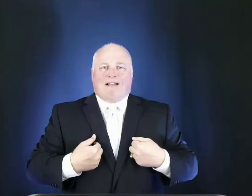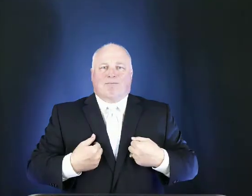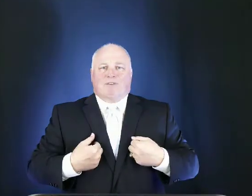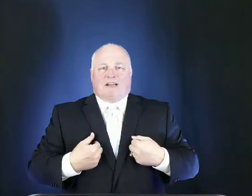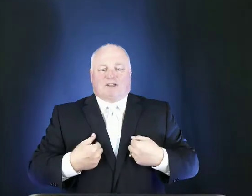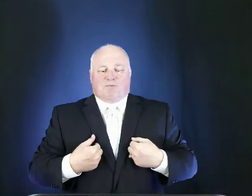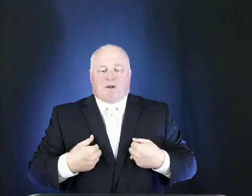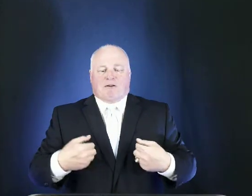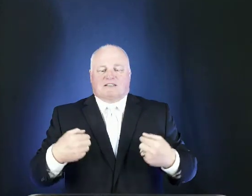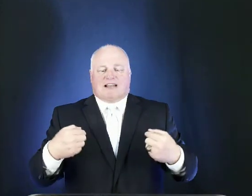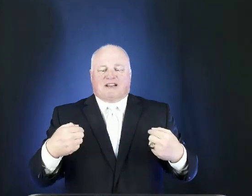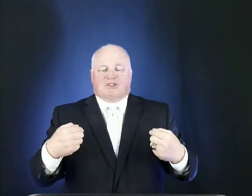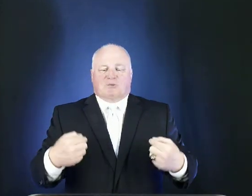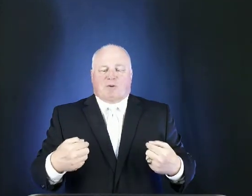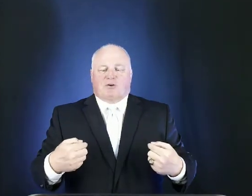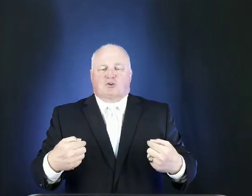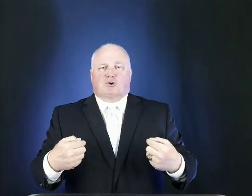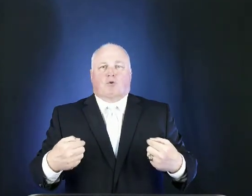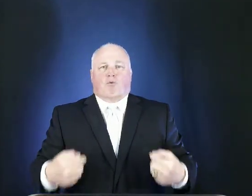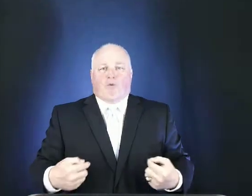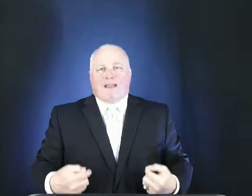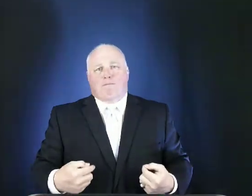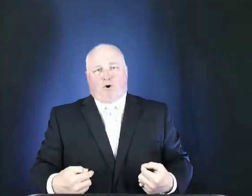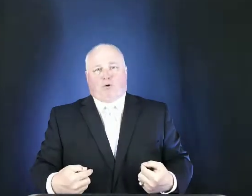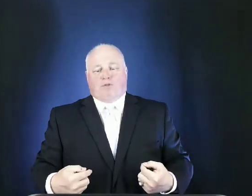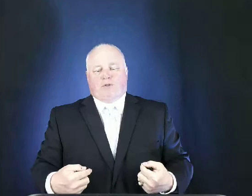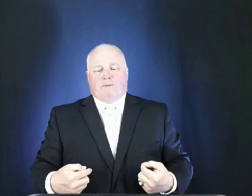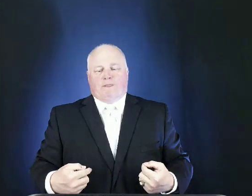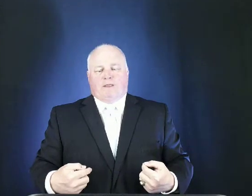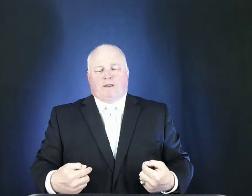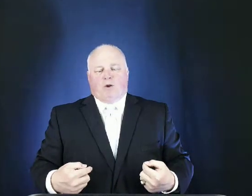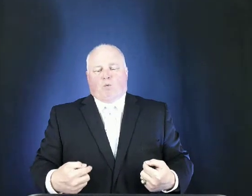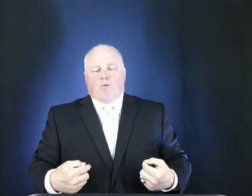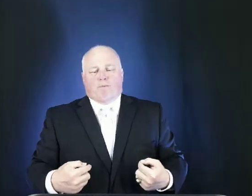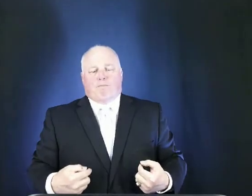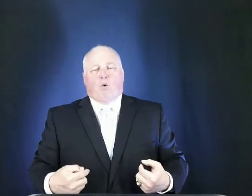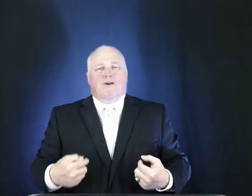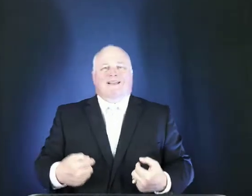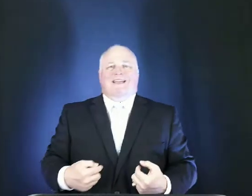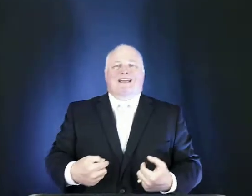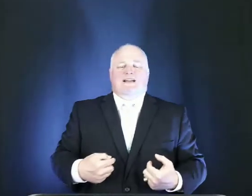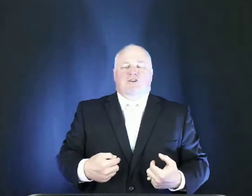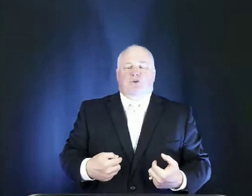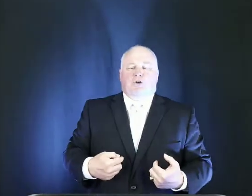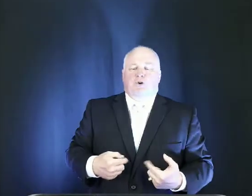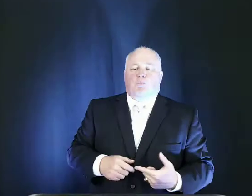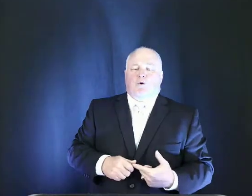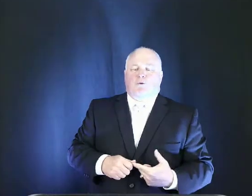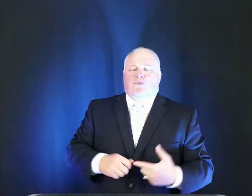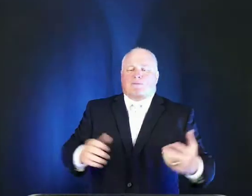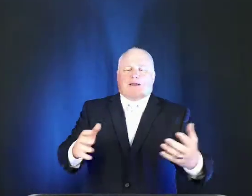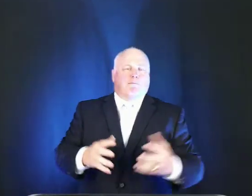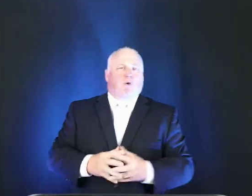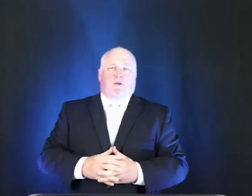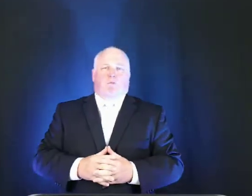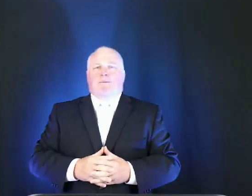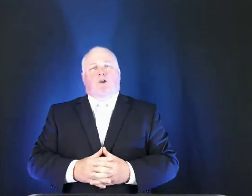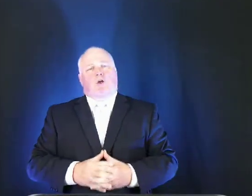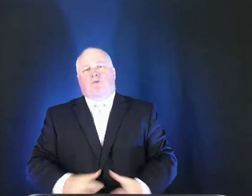experienced a spiritual rebirth we were born again into a new world from that moment we belong to